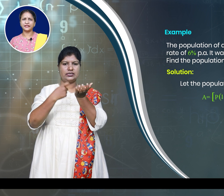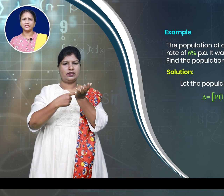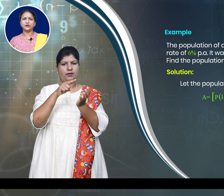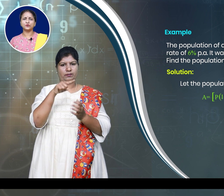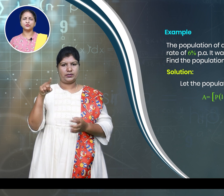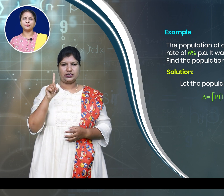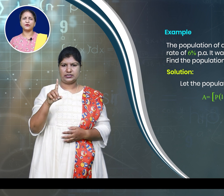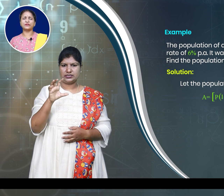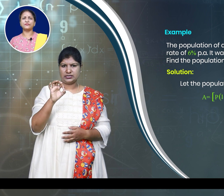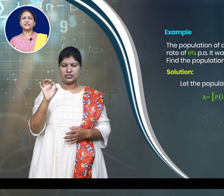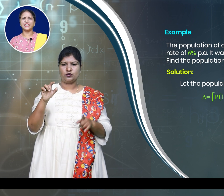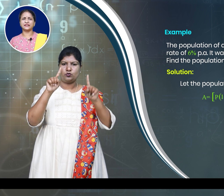to the power of n.